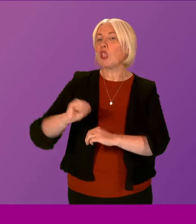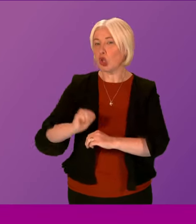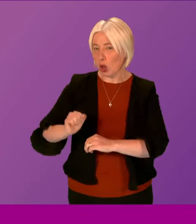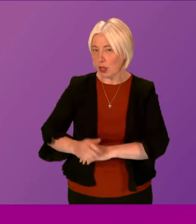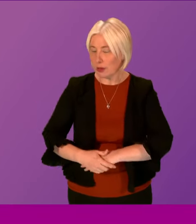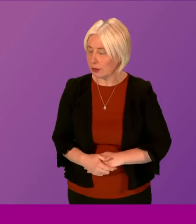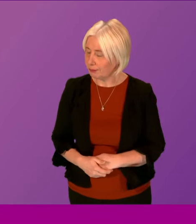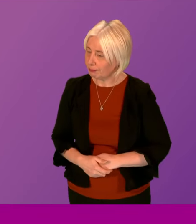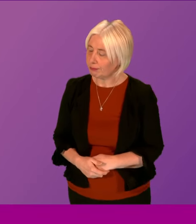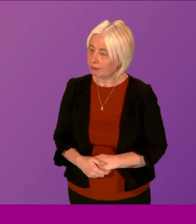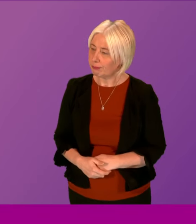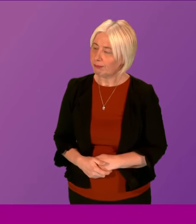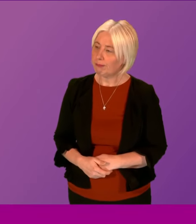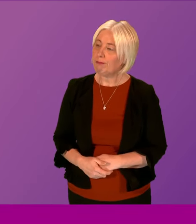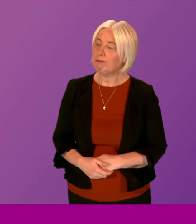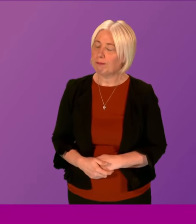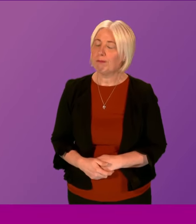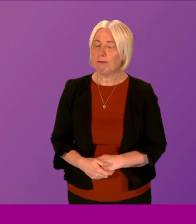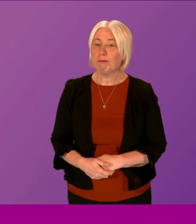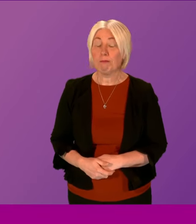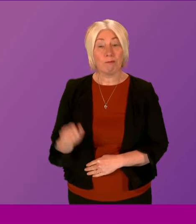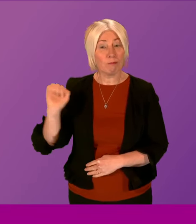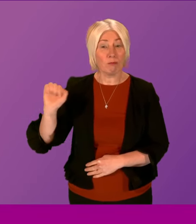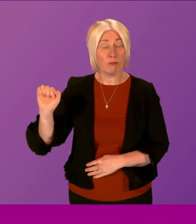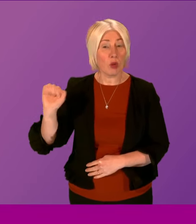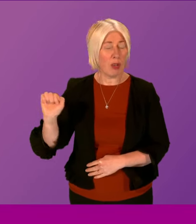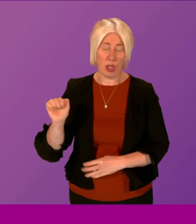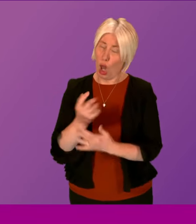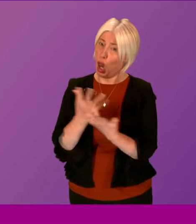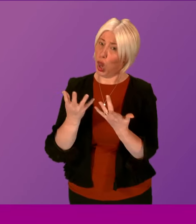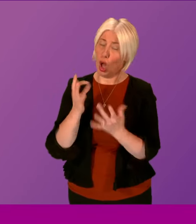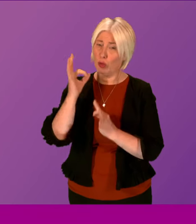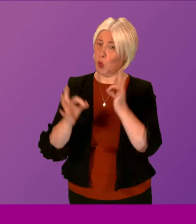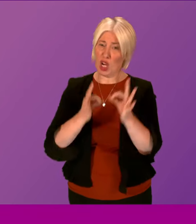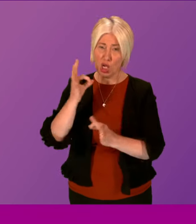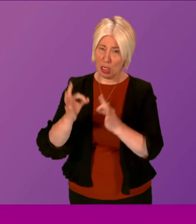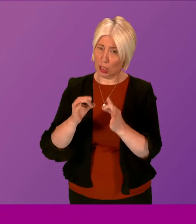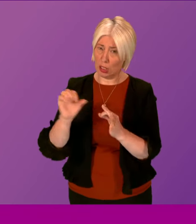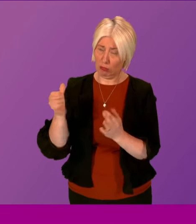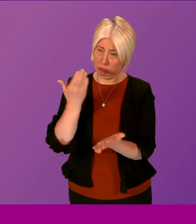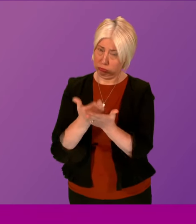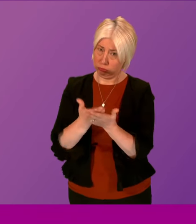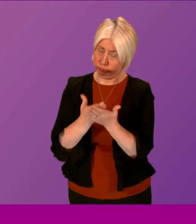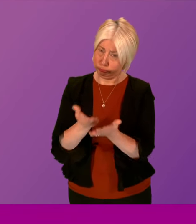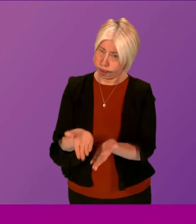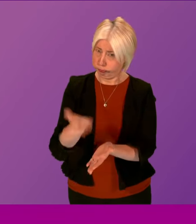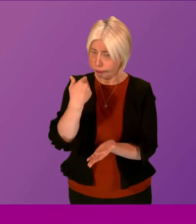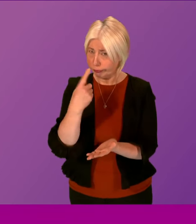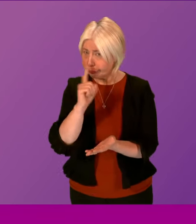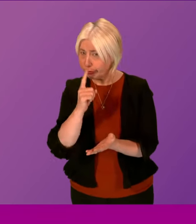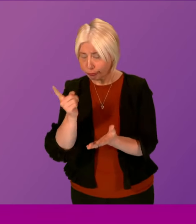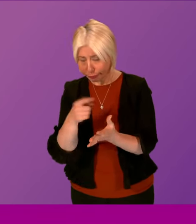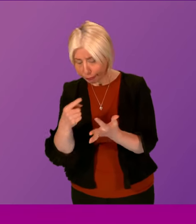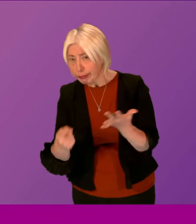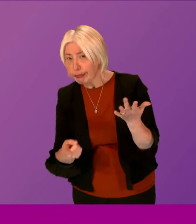First Minister. I think Officer Douglas Ross is right. There are lots of questions that demand an answer and the